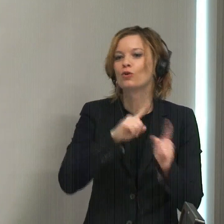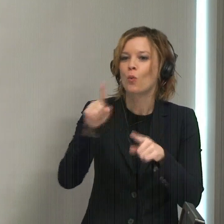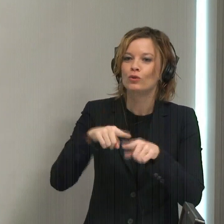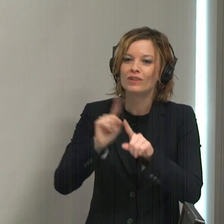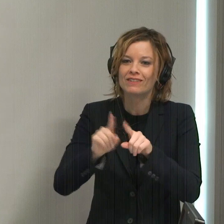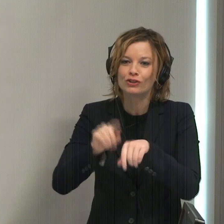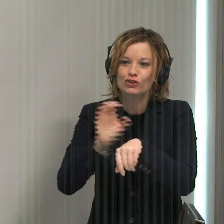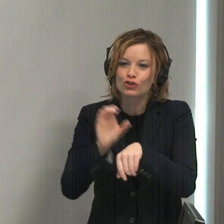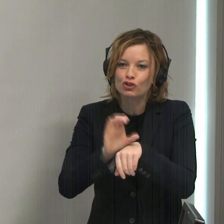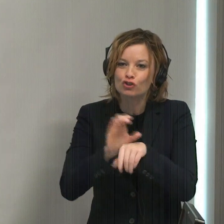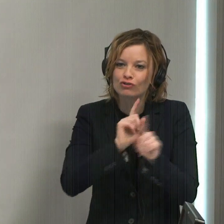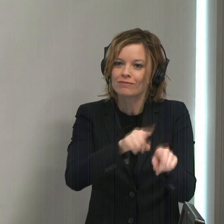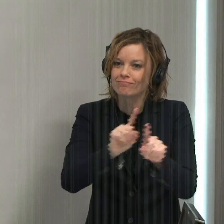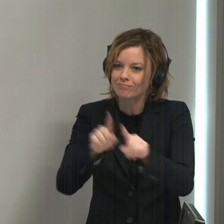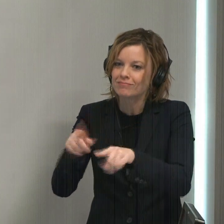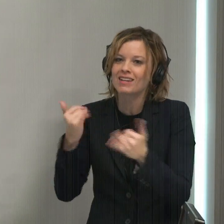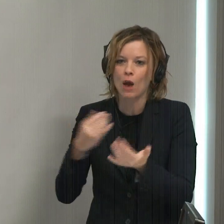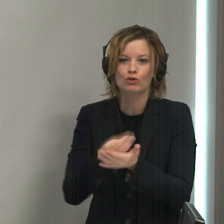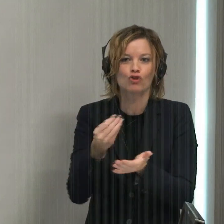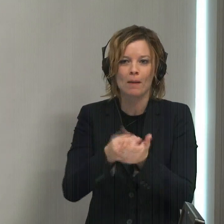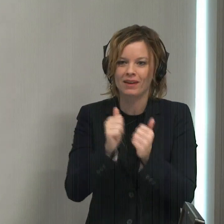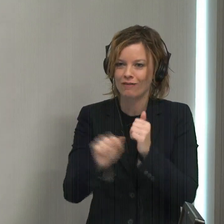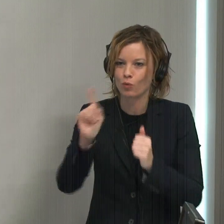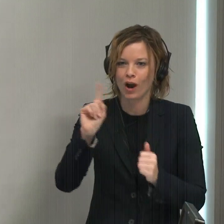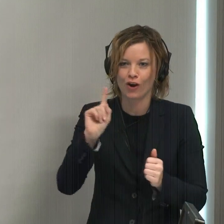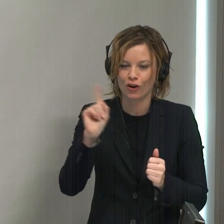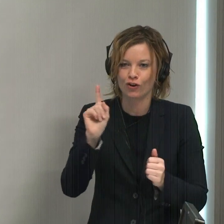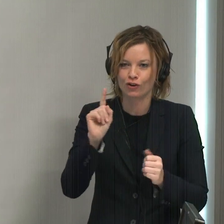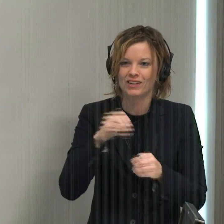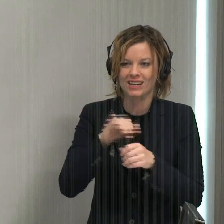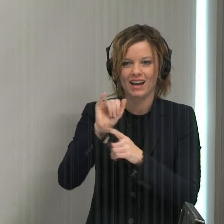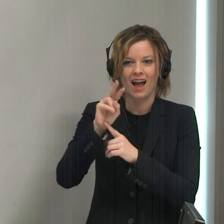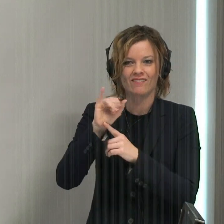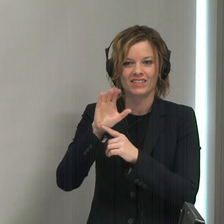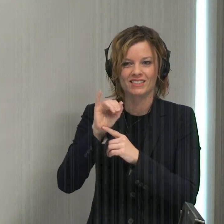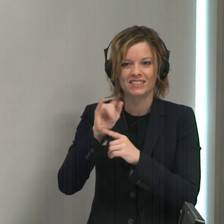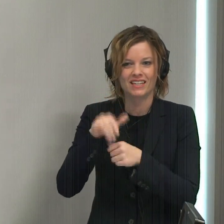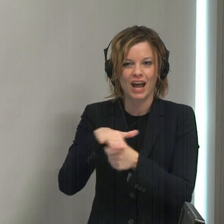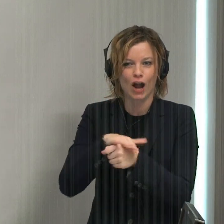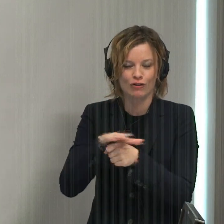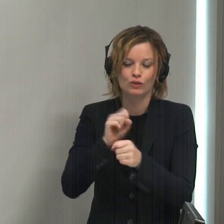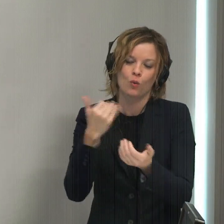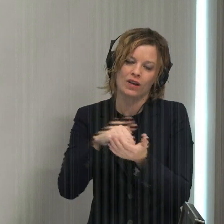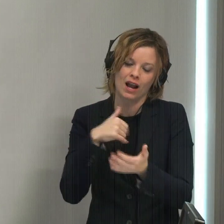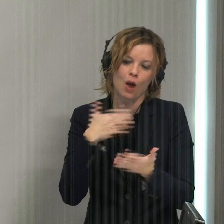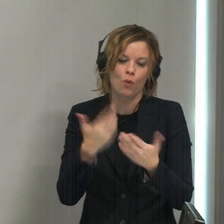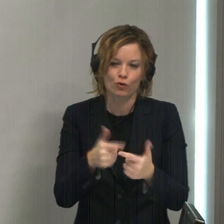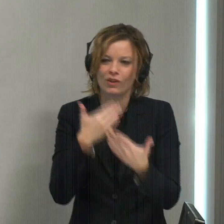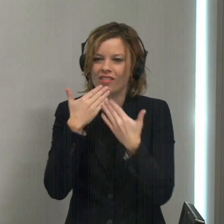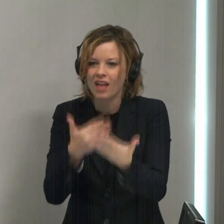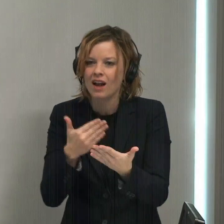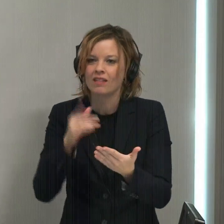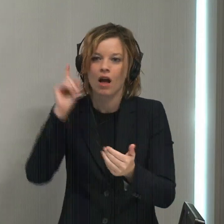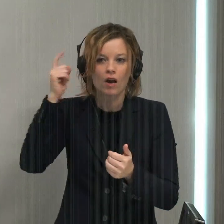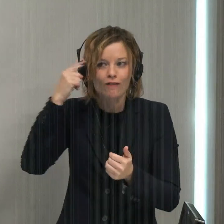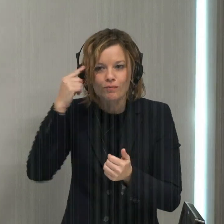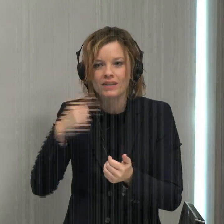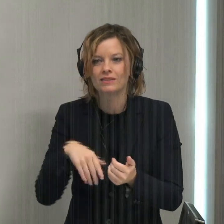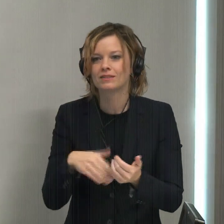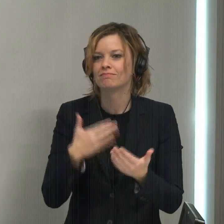churches and shopping everywhere in the Ivy City area. So, again, I just want to thank the government.